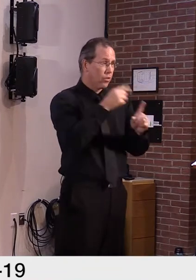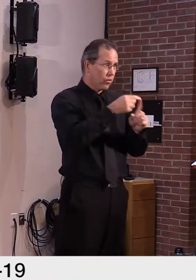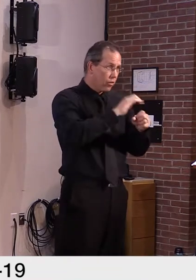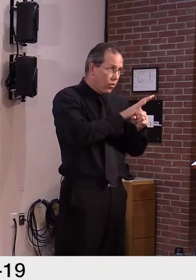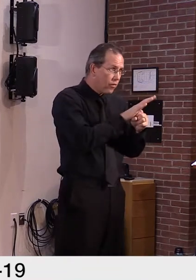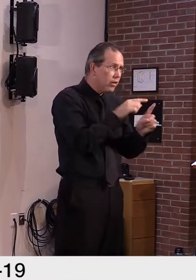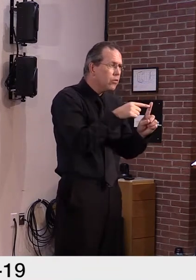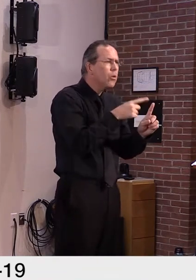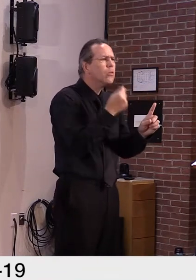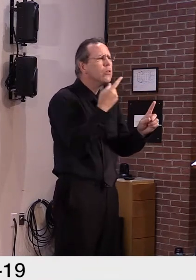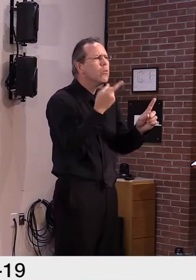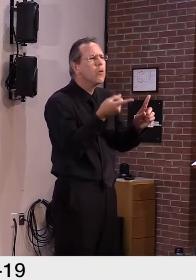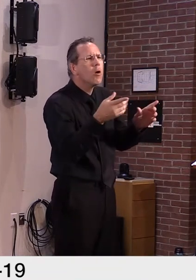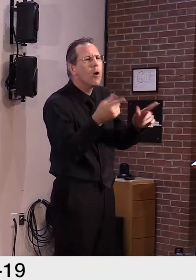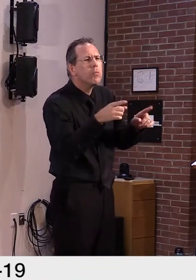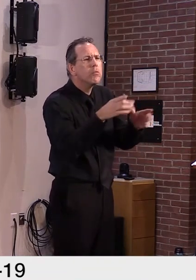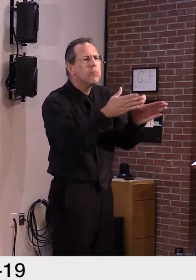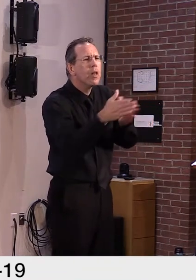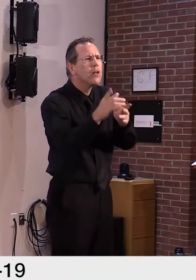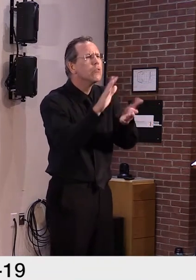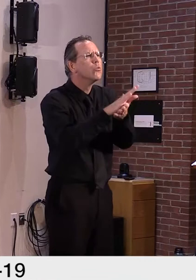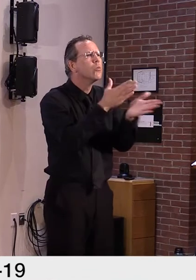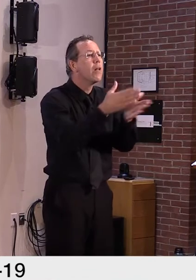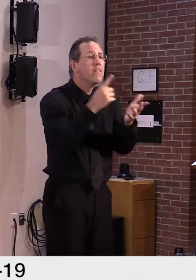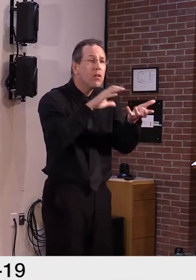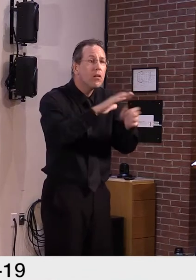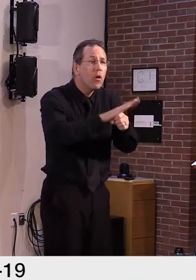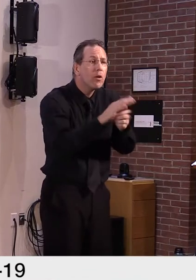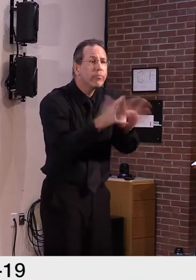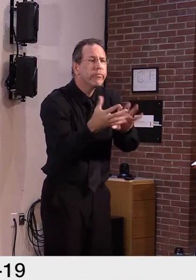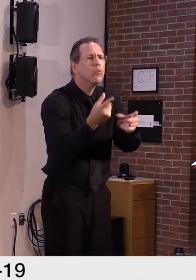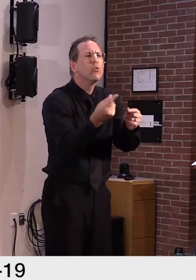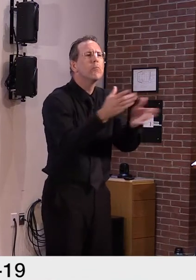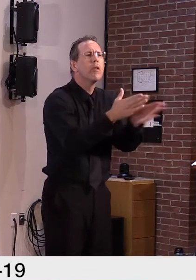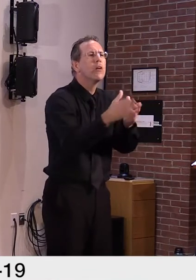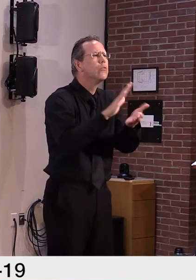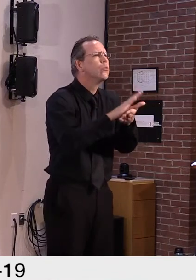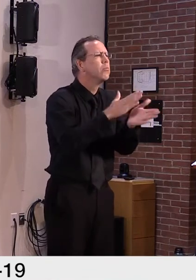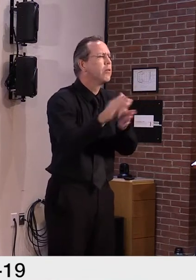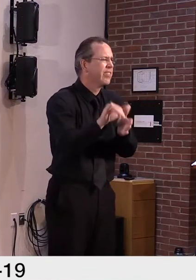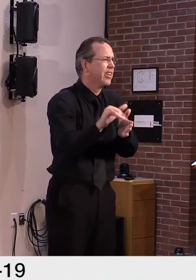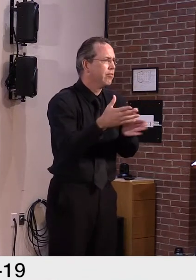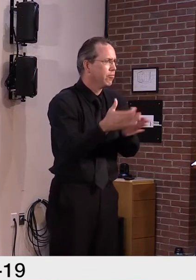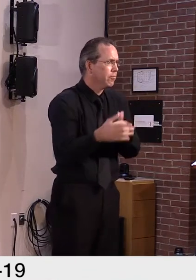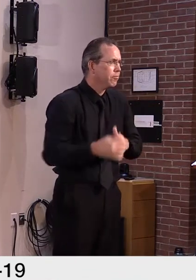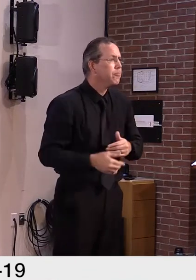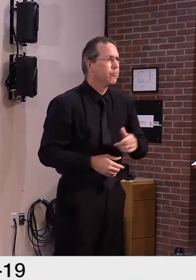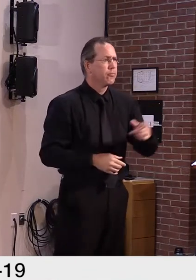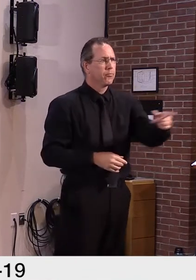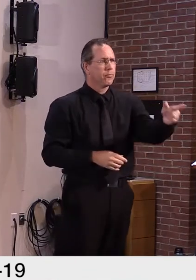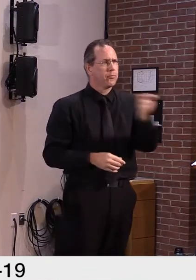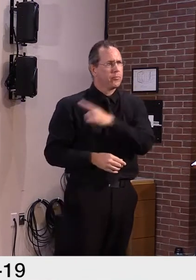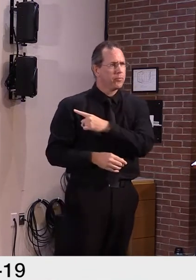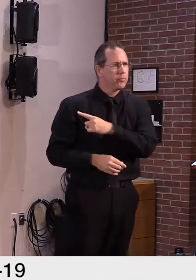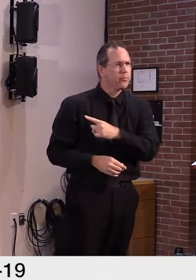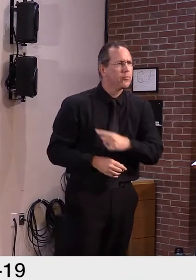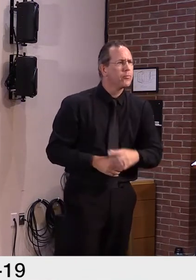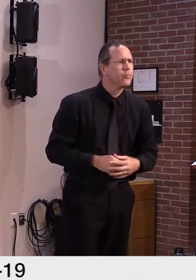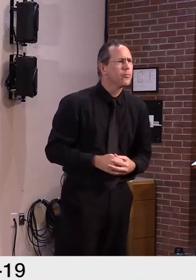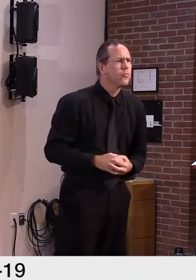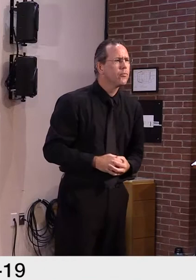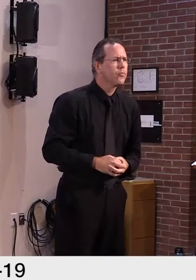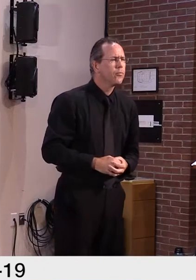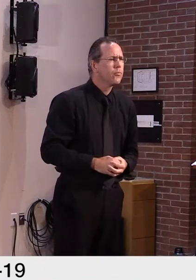are going to do in each of the communities. And then the next question, I think, is just for probably Secretary Curly, if she's on the phone.